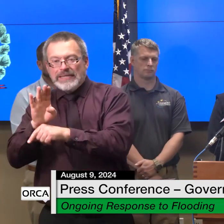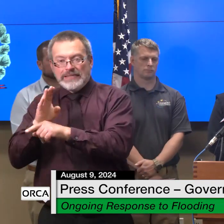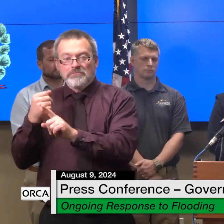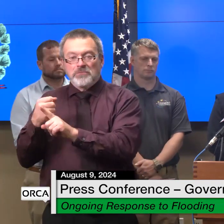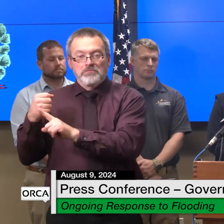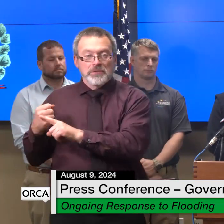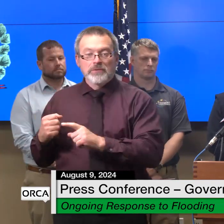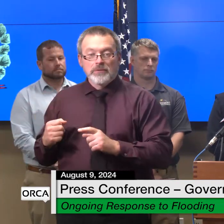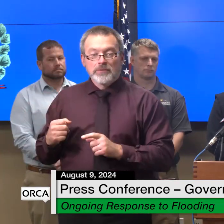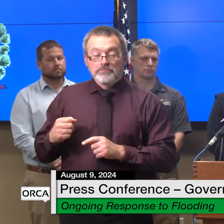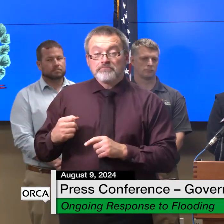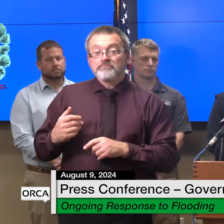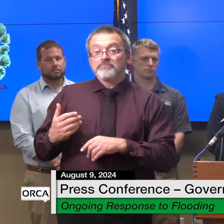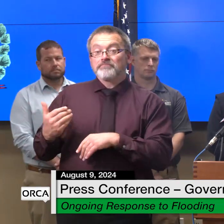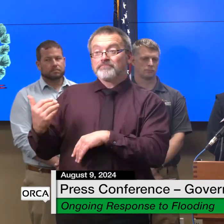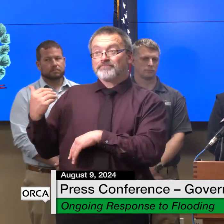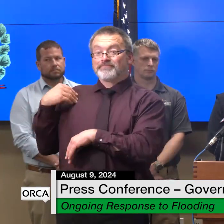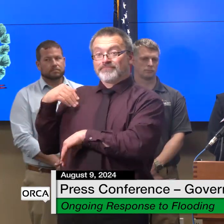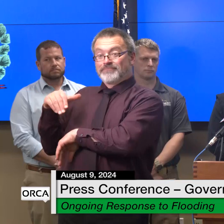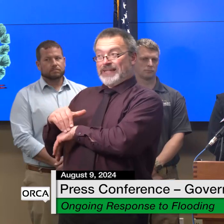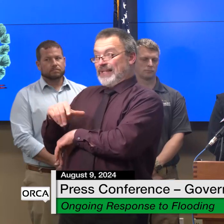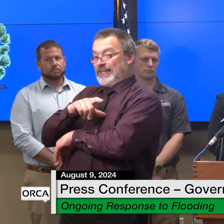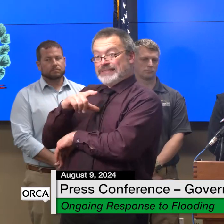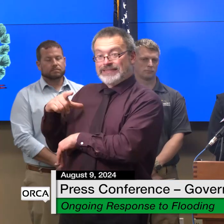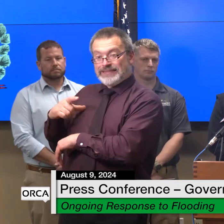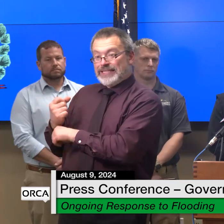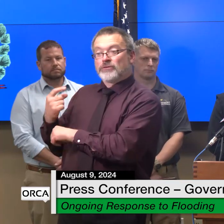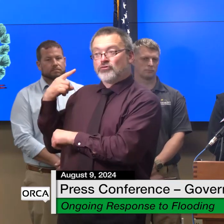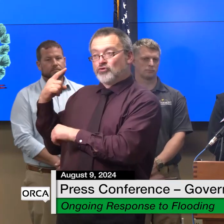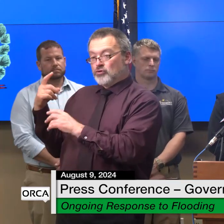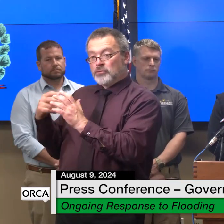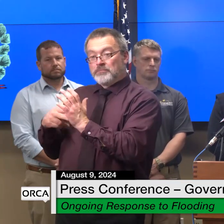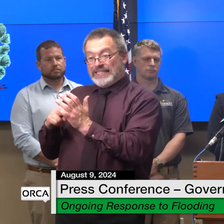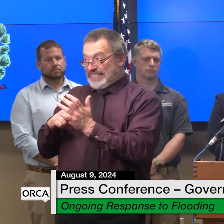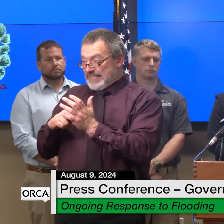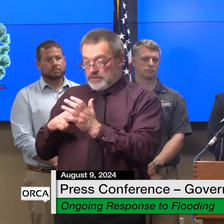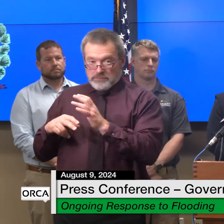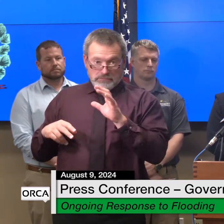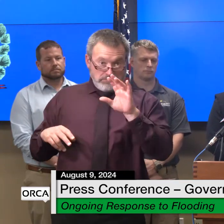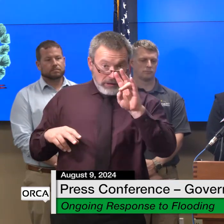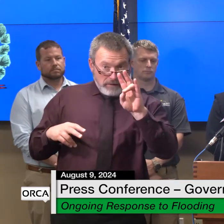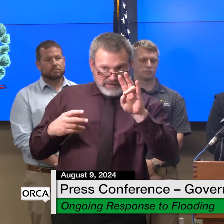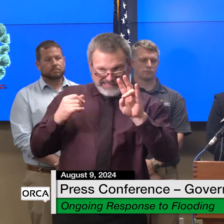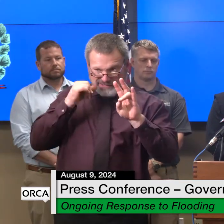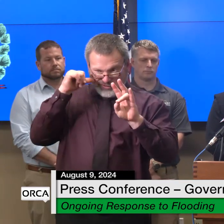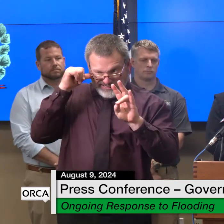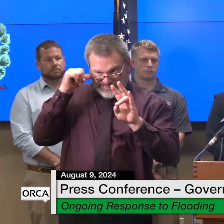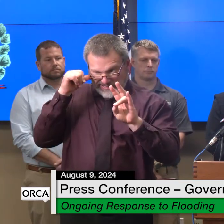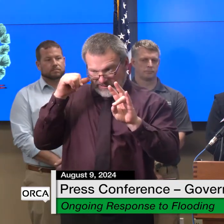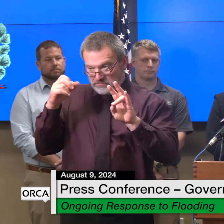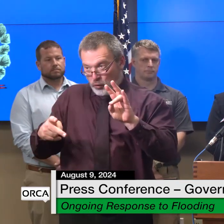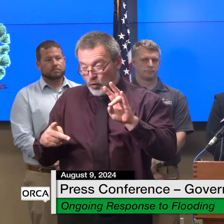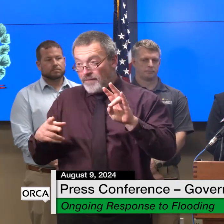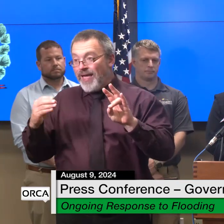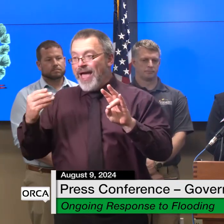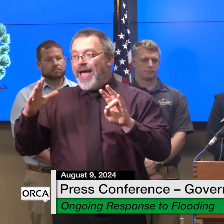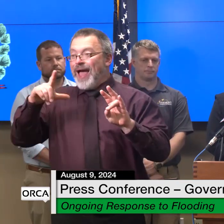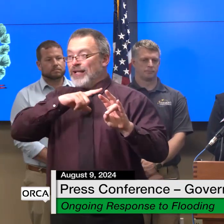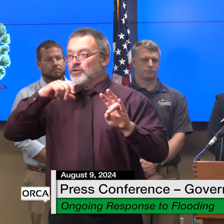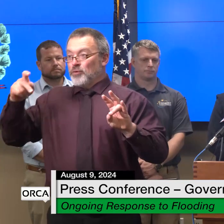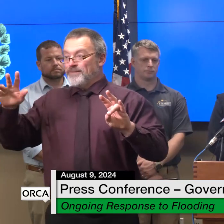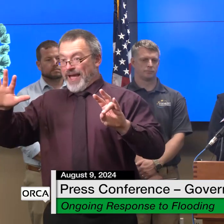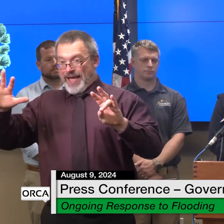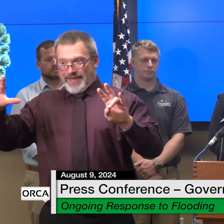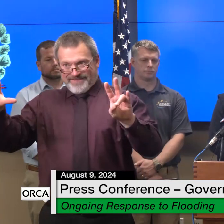session that's a 12 million dollar total investment in repairing property helping organizations reopen their doors